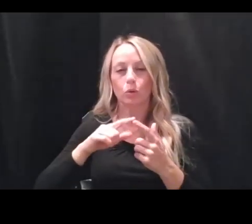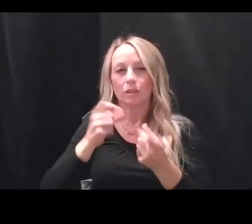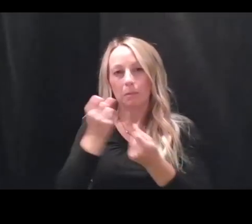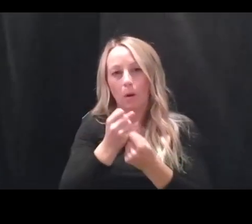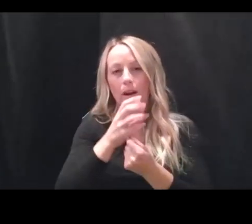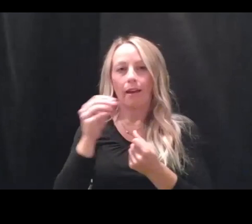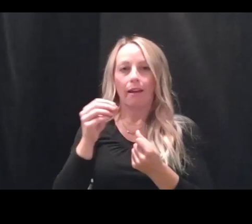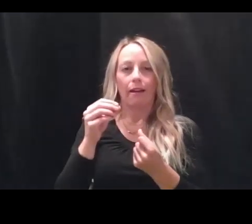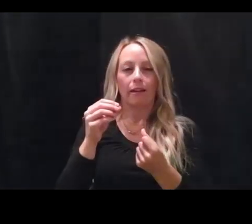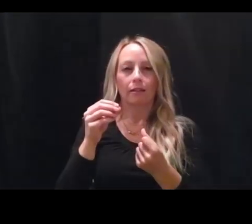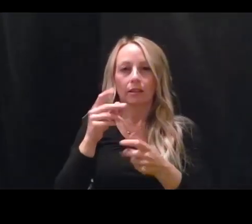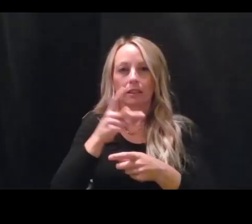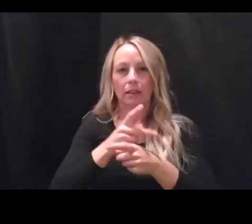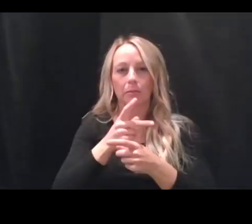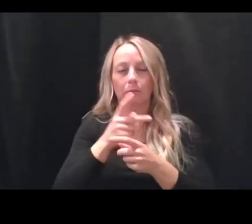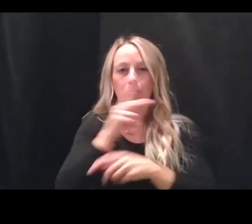patients when they get sick.